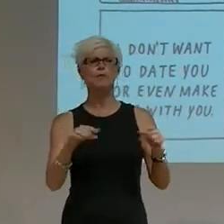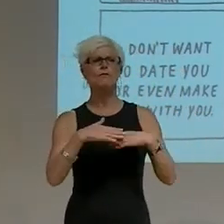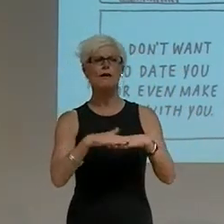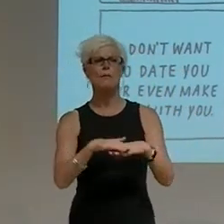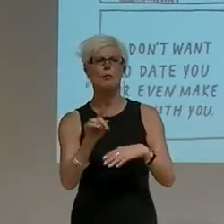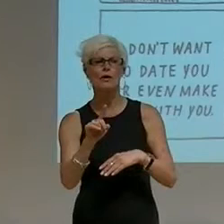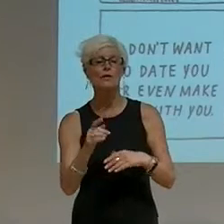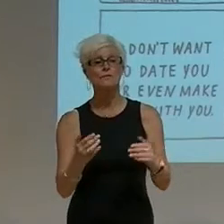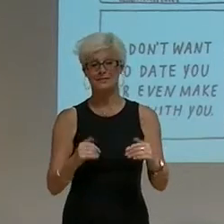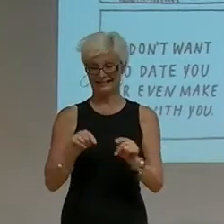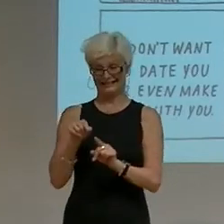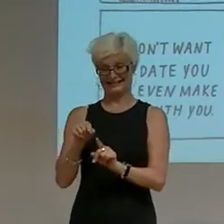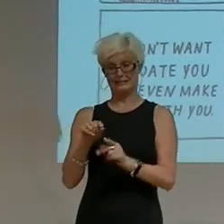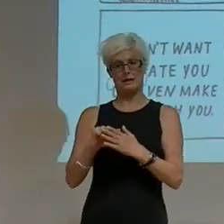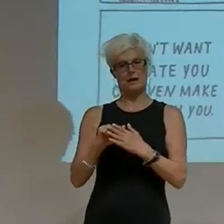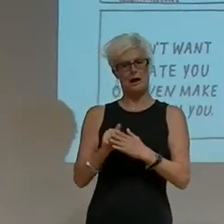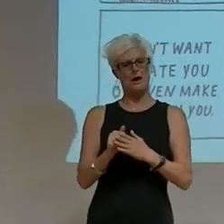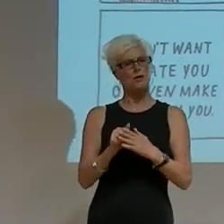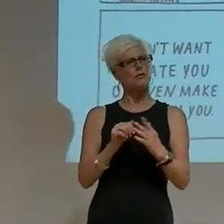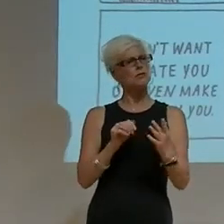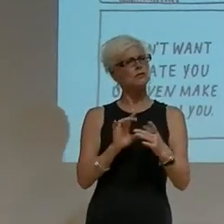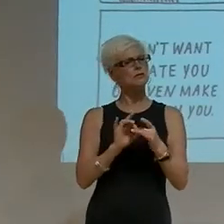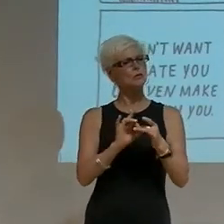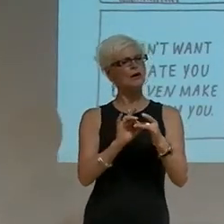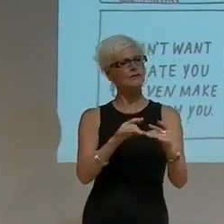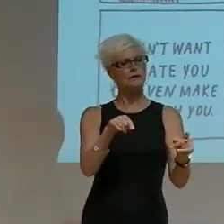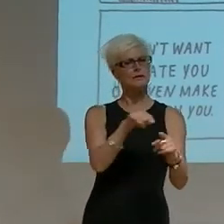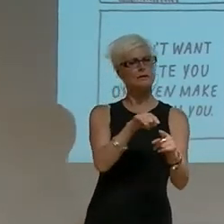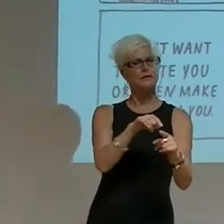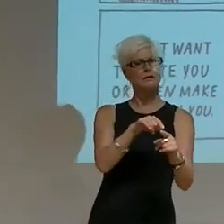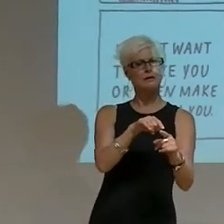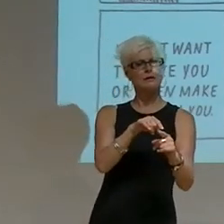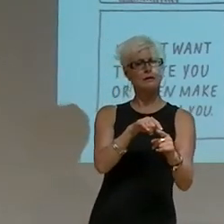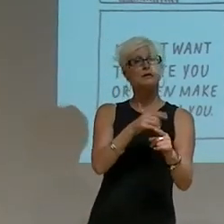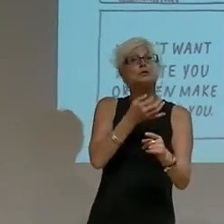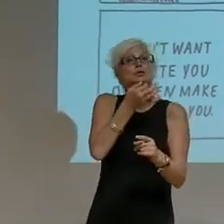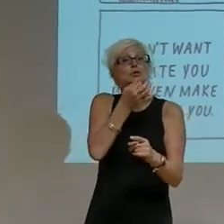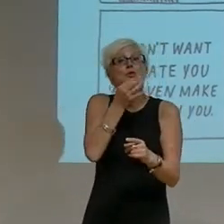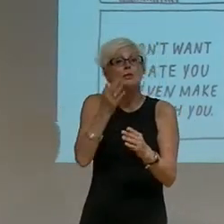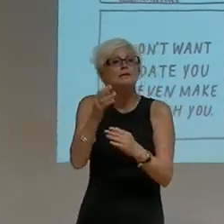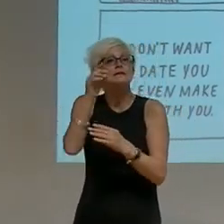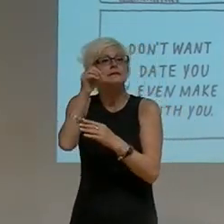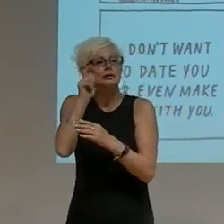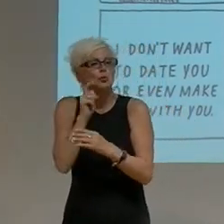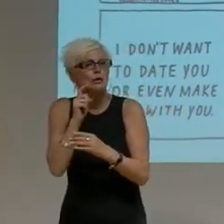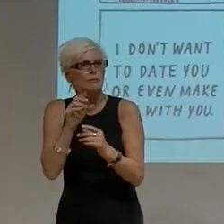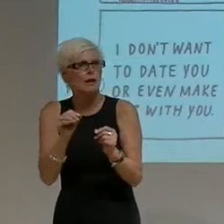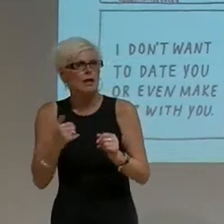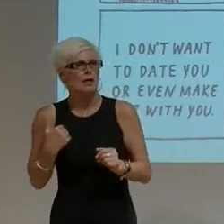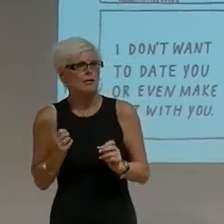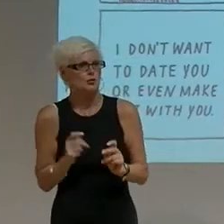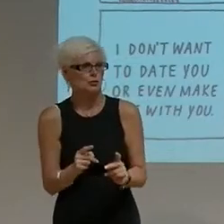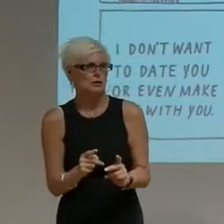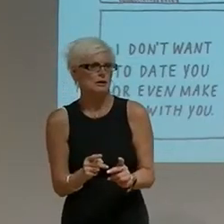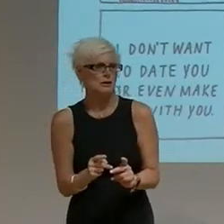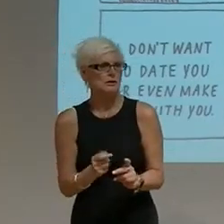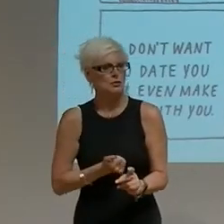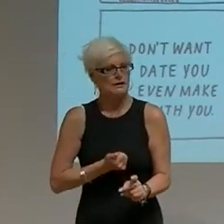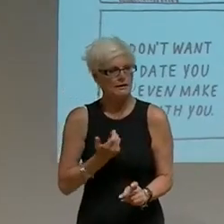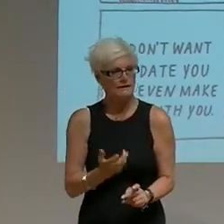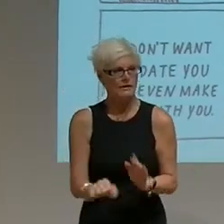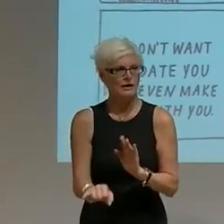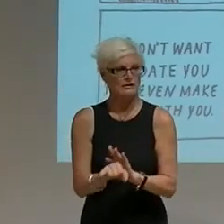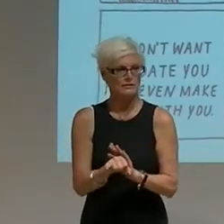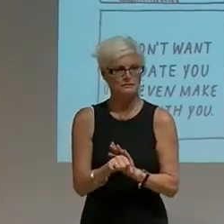to groups that are desexualized and assumed to be asexual without having the opportunity to identify asexuality?